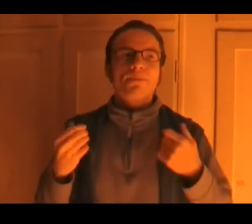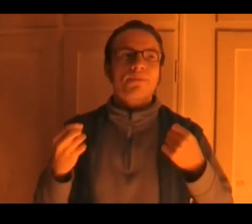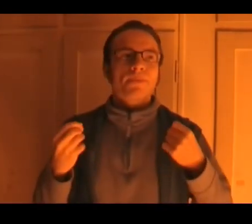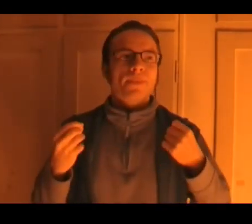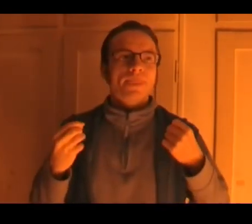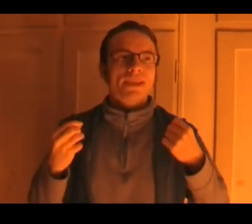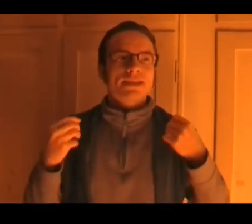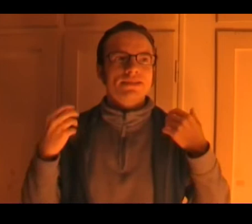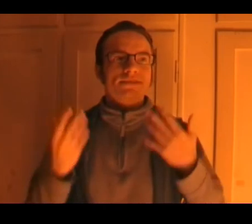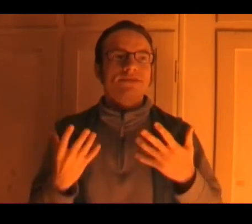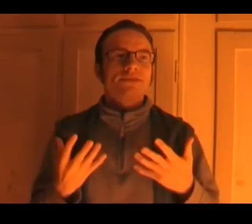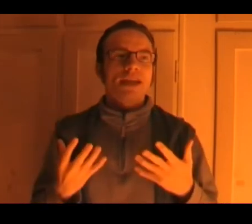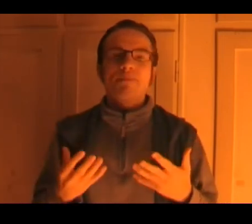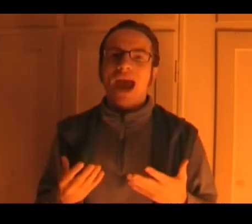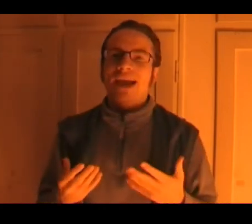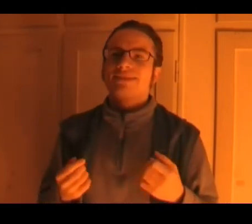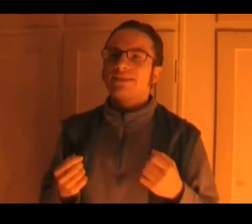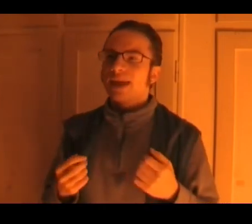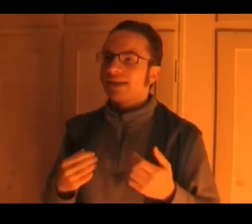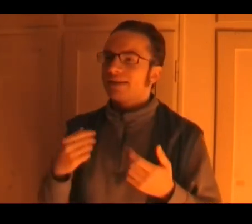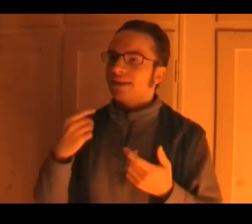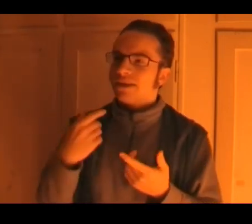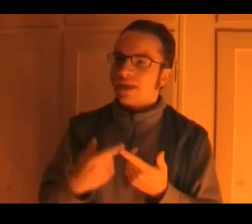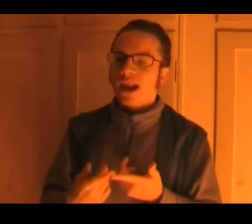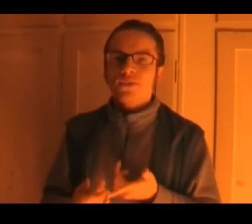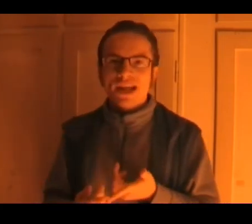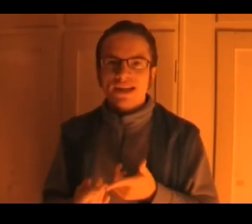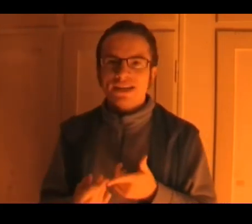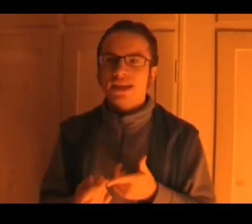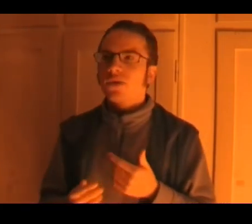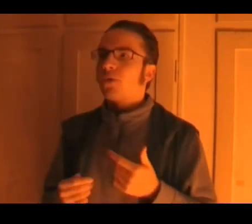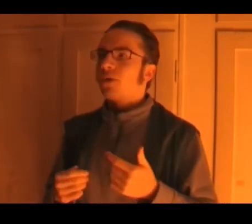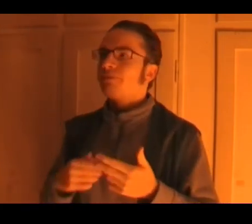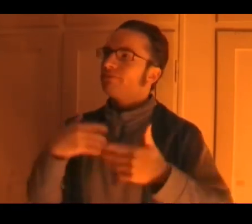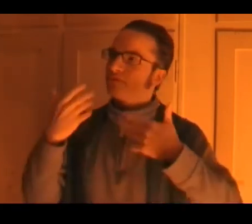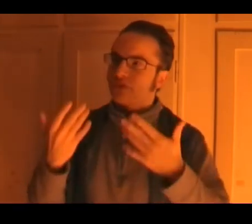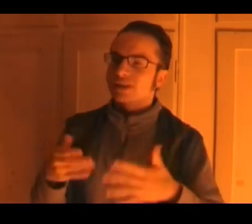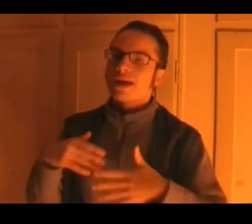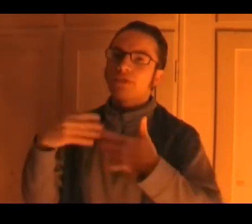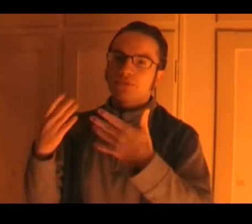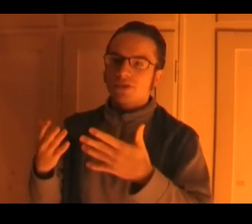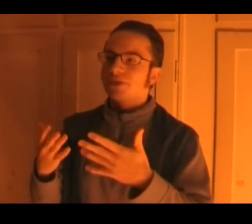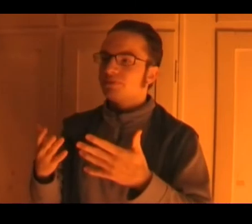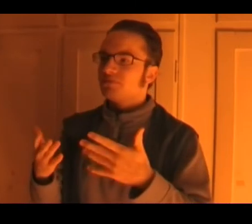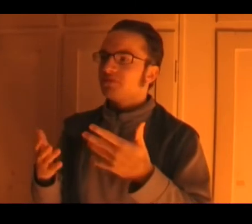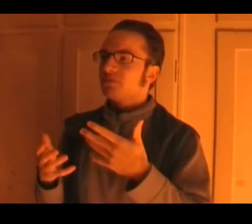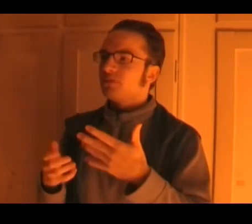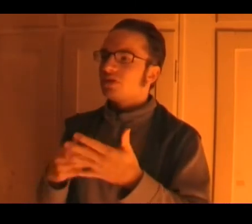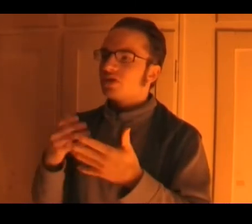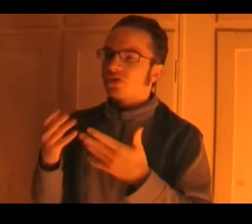impact that the halloween ending did or for example to to choose